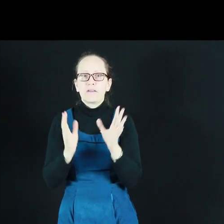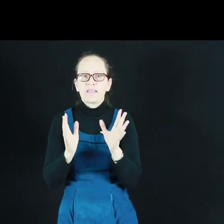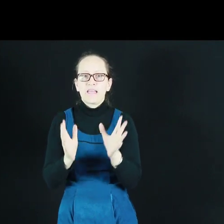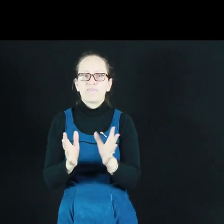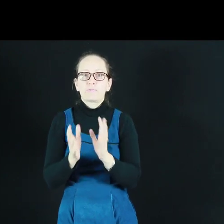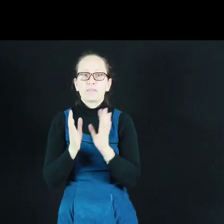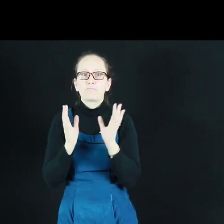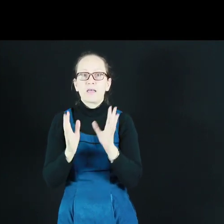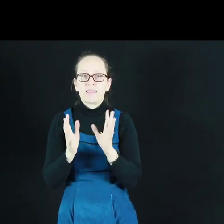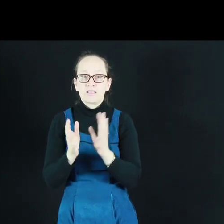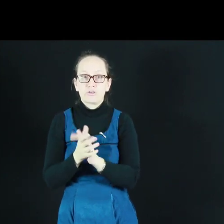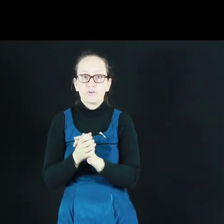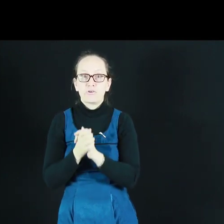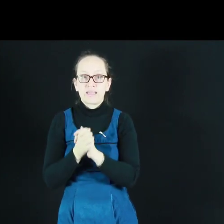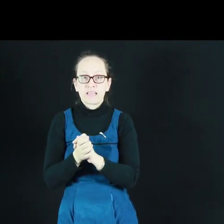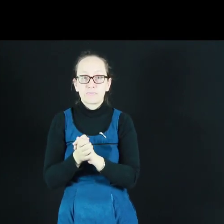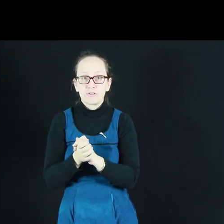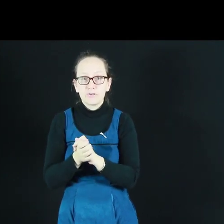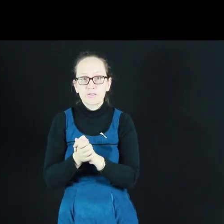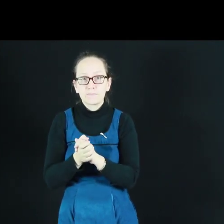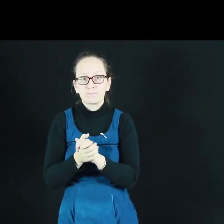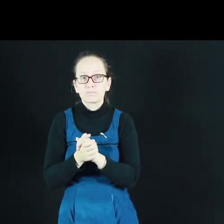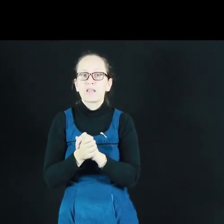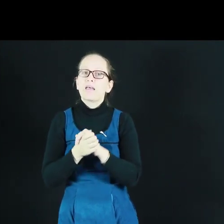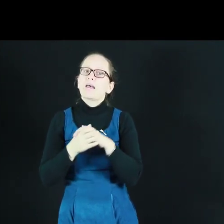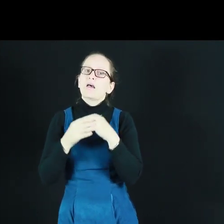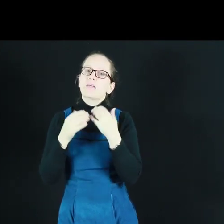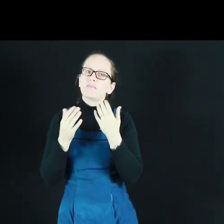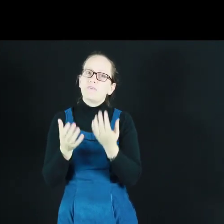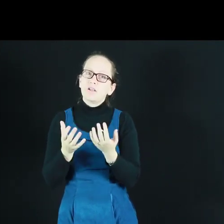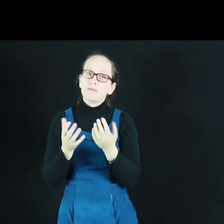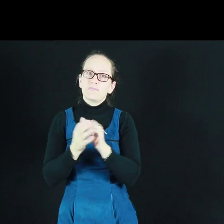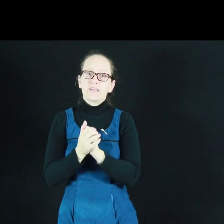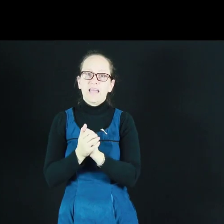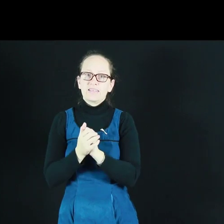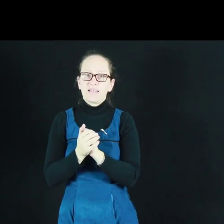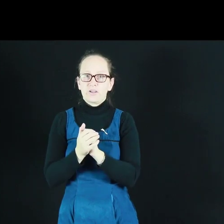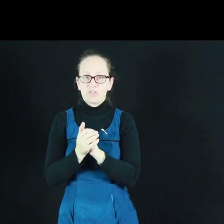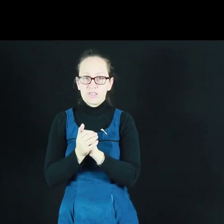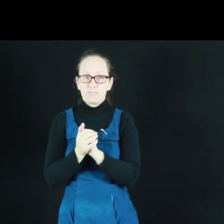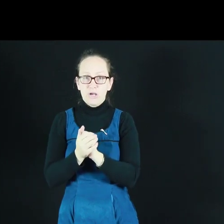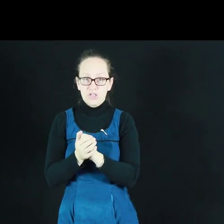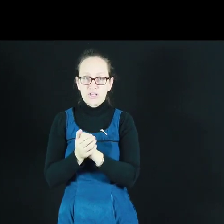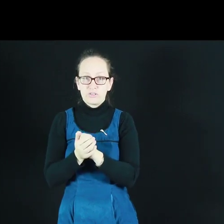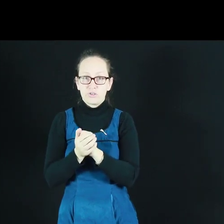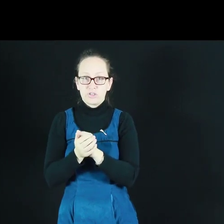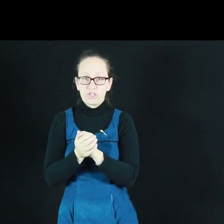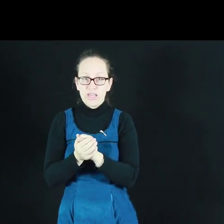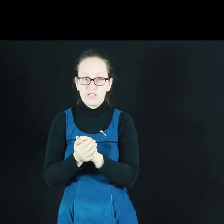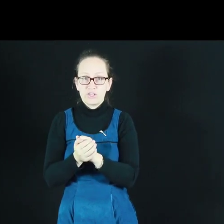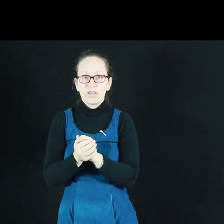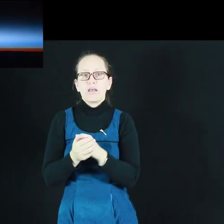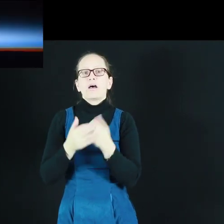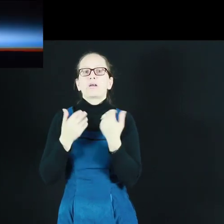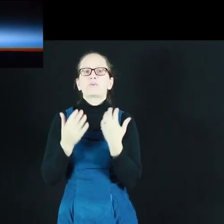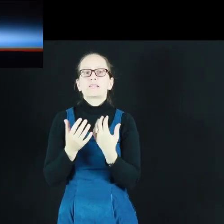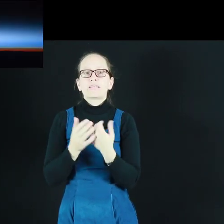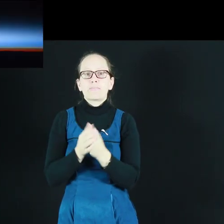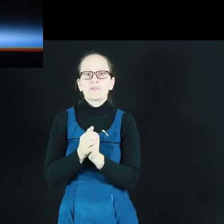very careful with where they store gas bottles. And the volume of a gas at constant pressure can also change. A good example